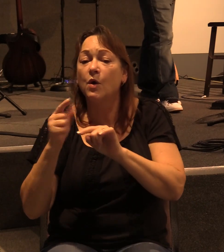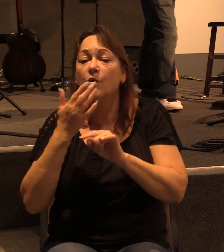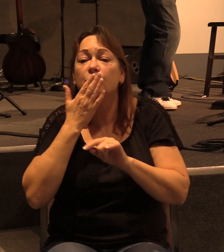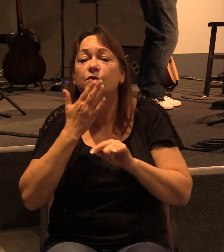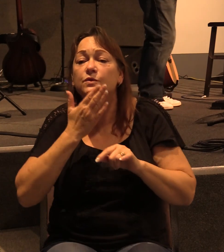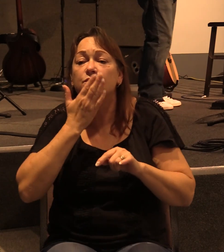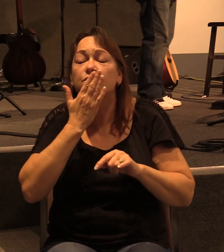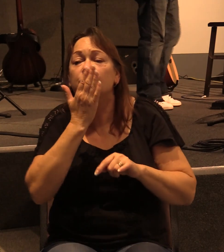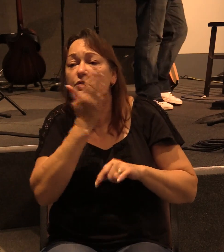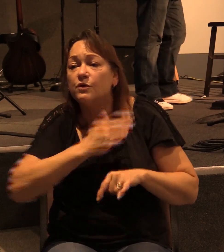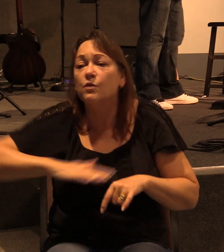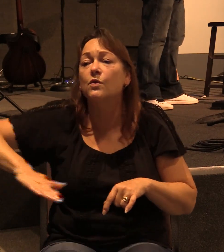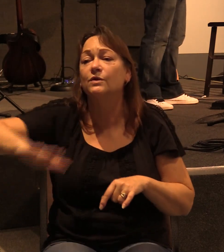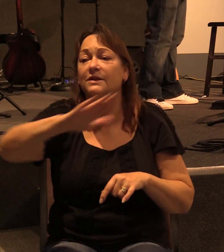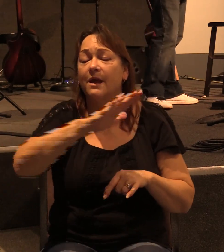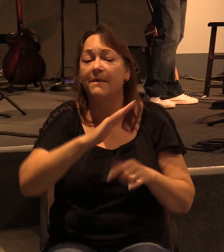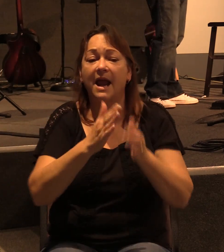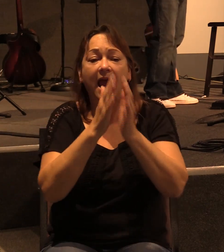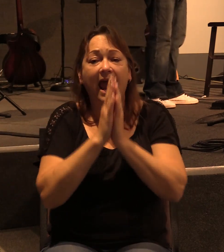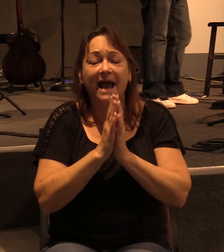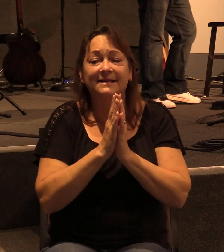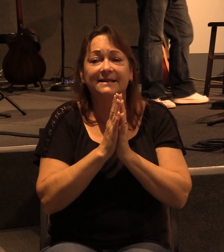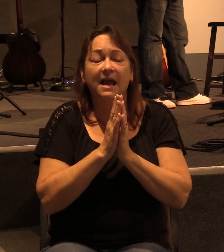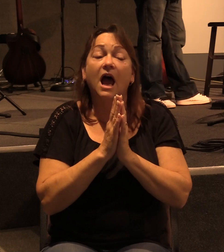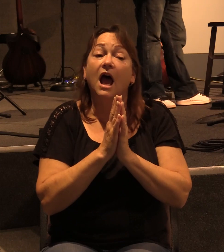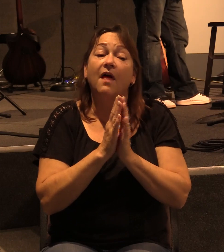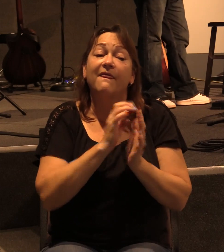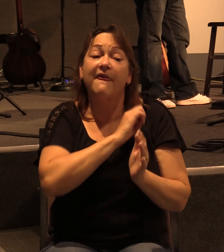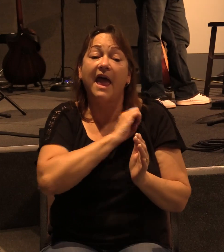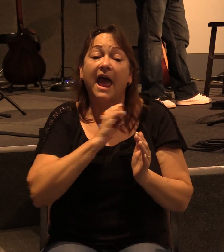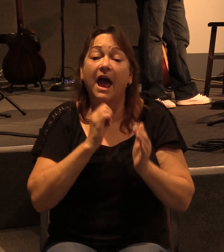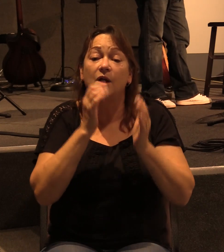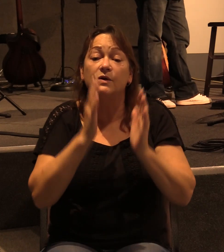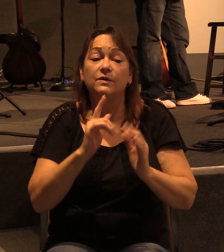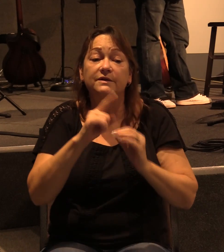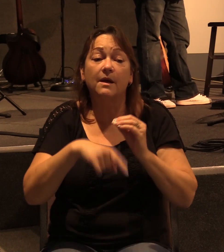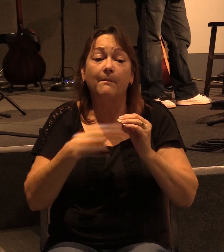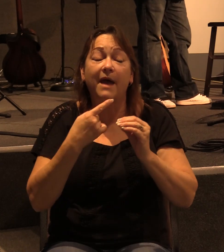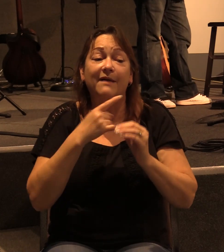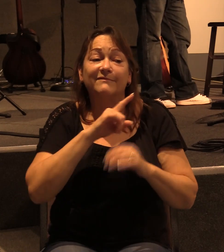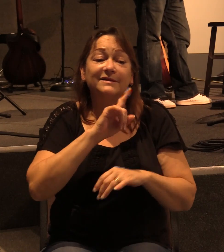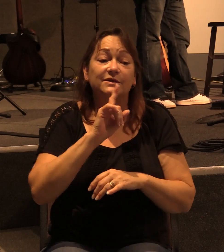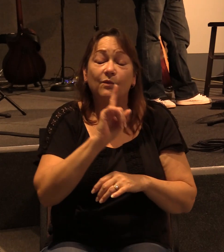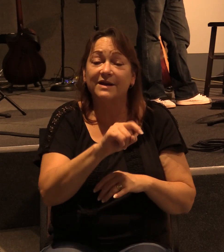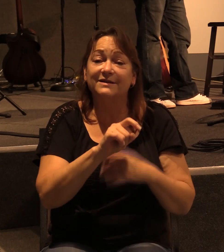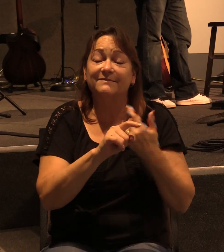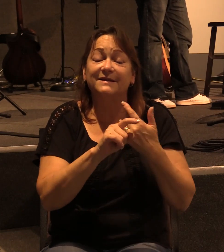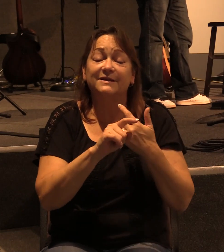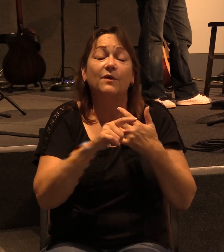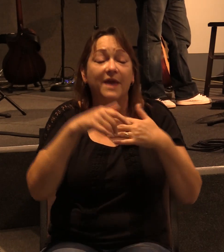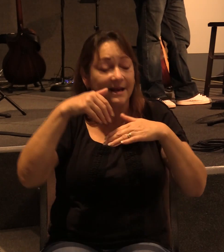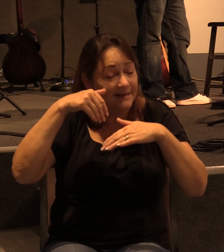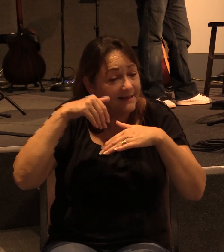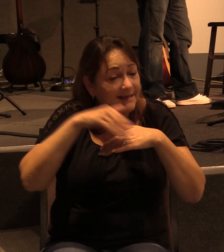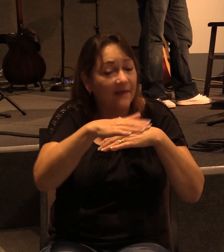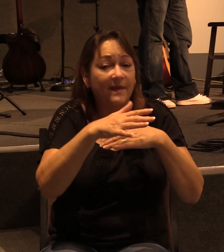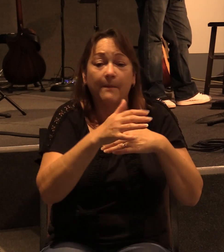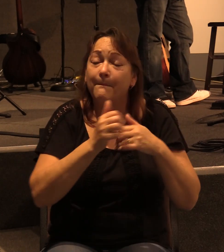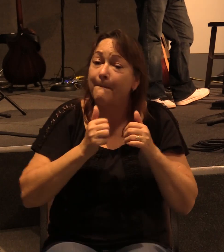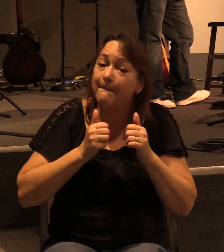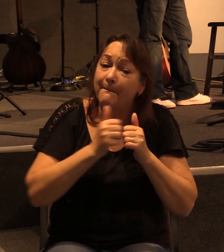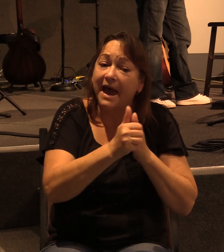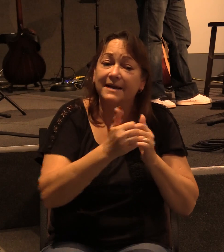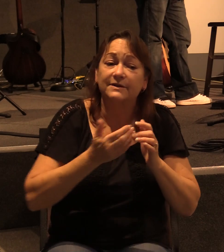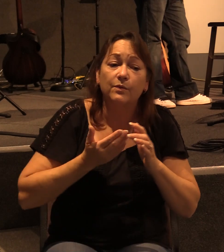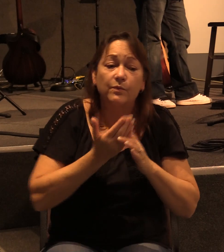to the apostles and elders about this question. And so, being sent on their way by the church, they passed through Phoenicia